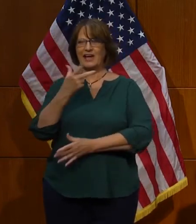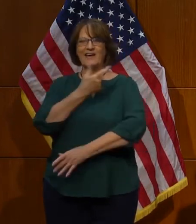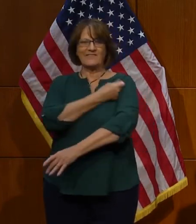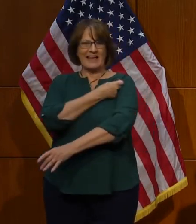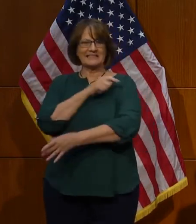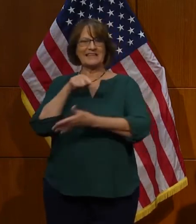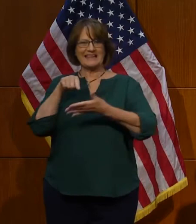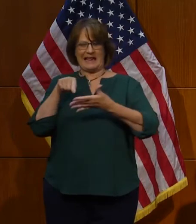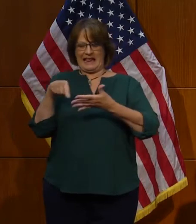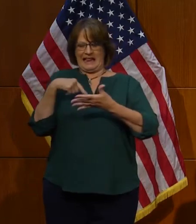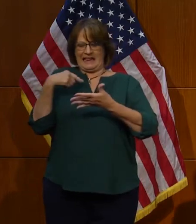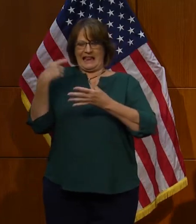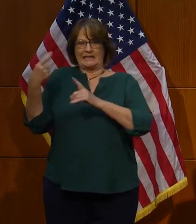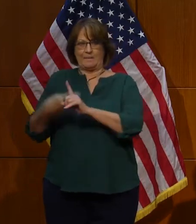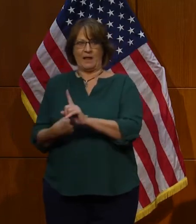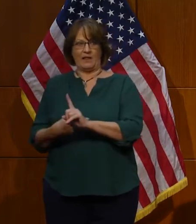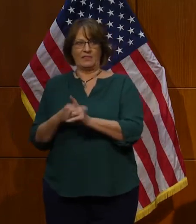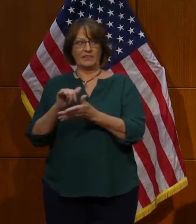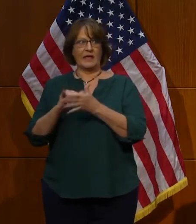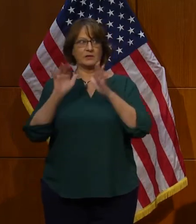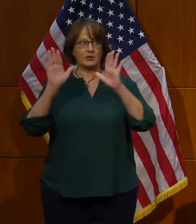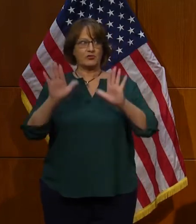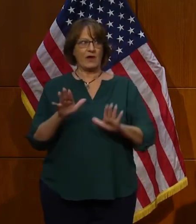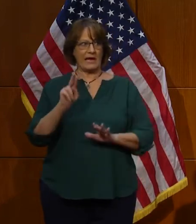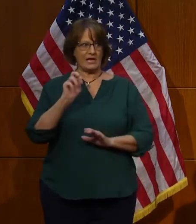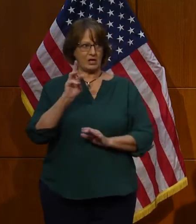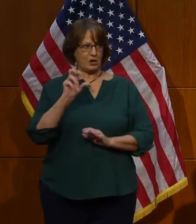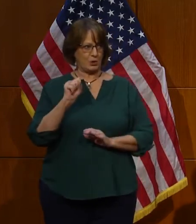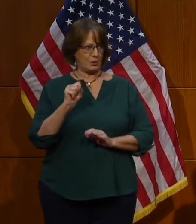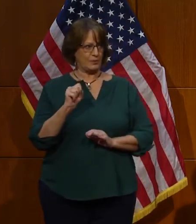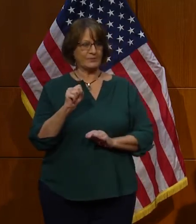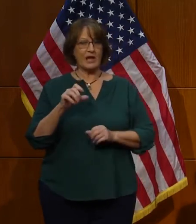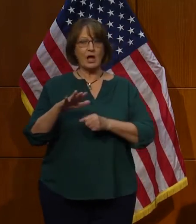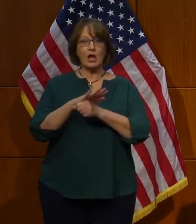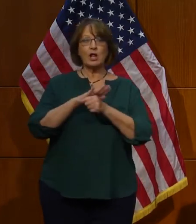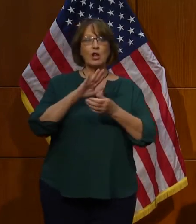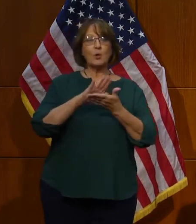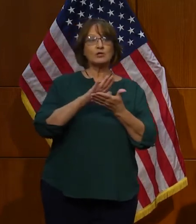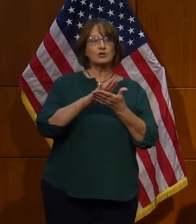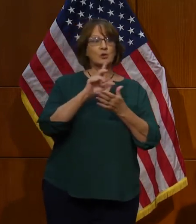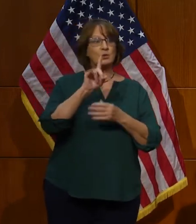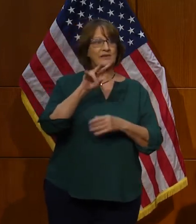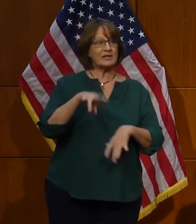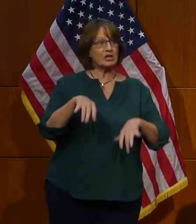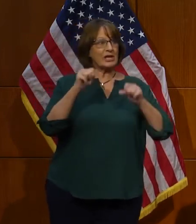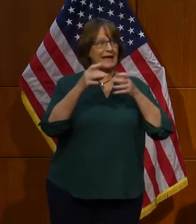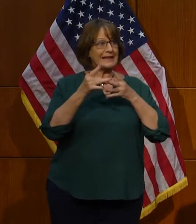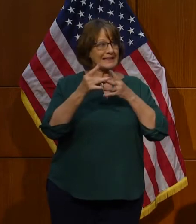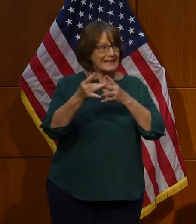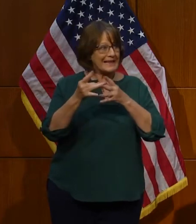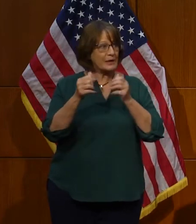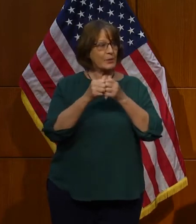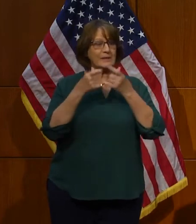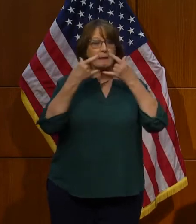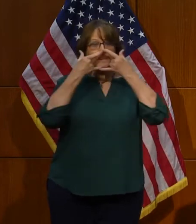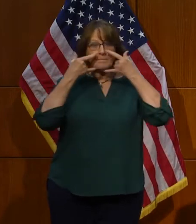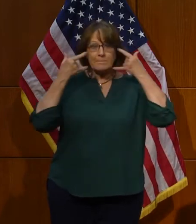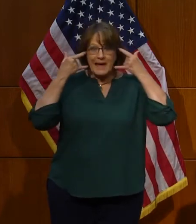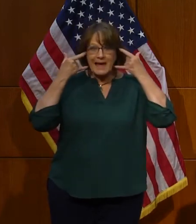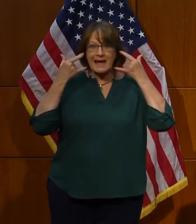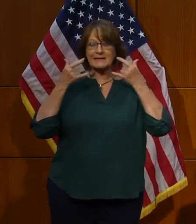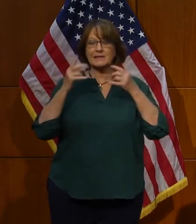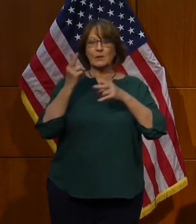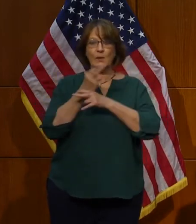news. Local school divisions are taking the lead, including mass wearing and mitigation measures in their